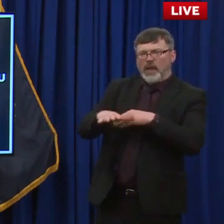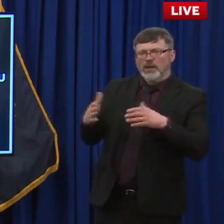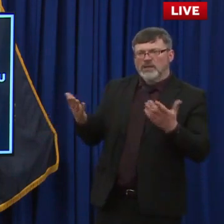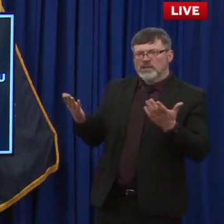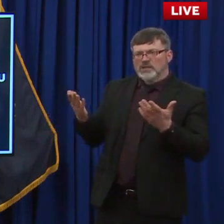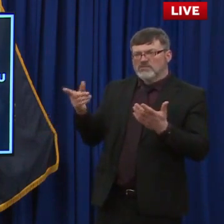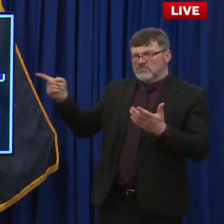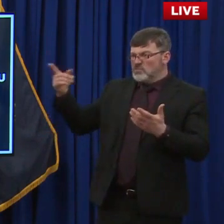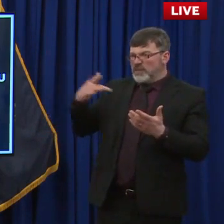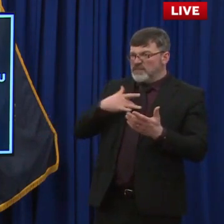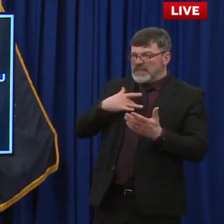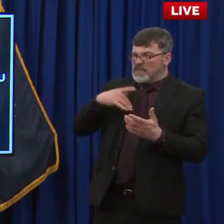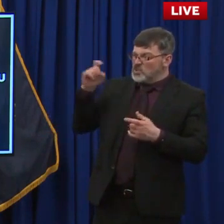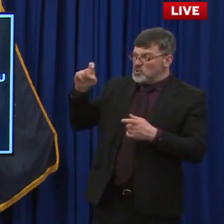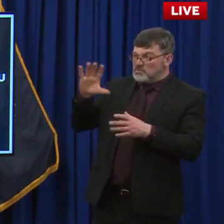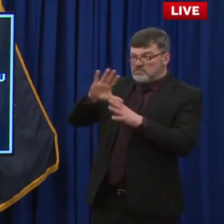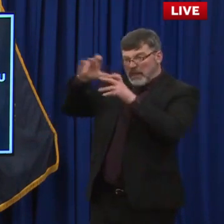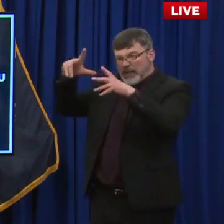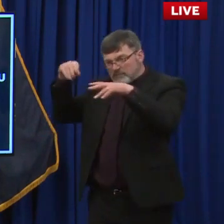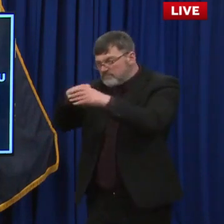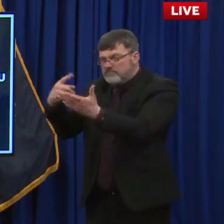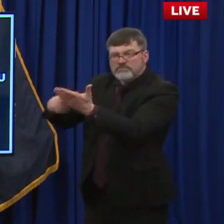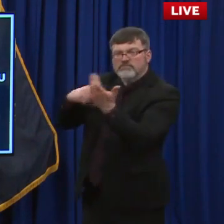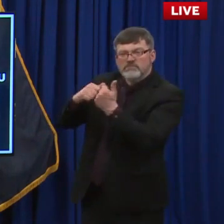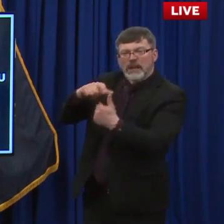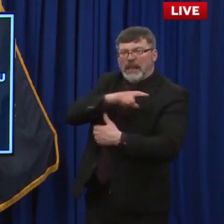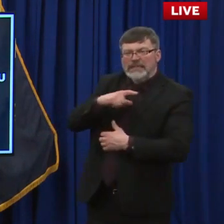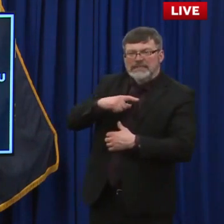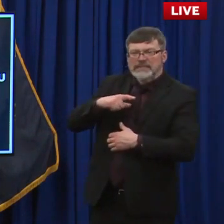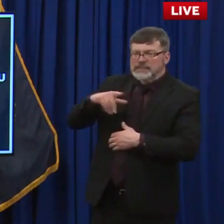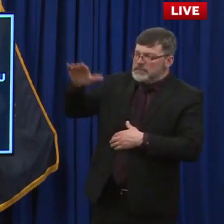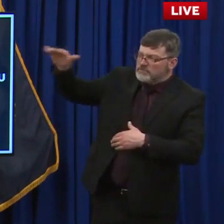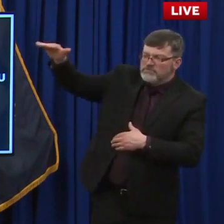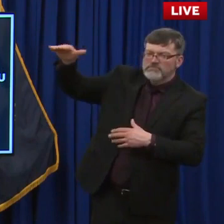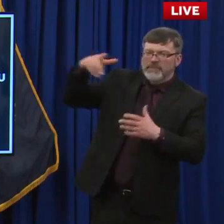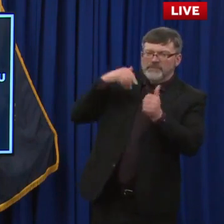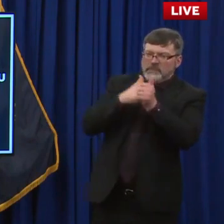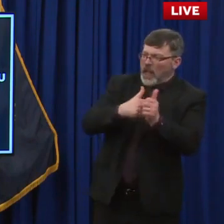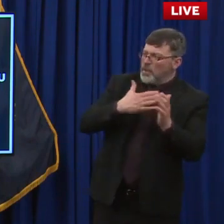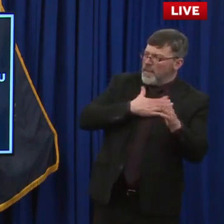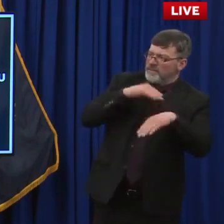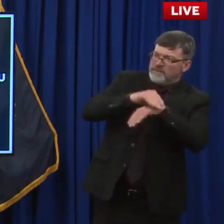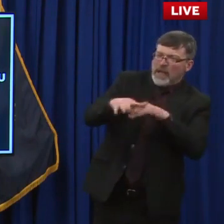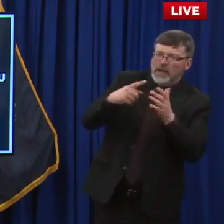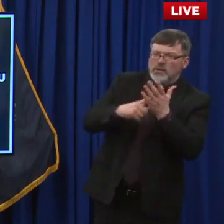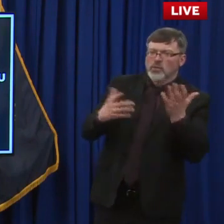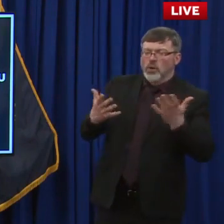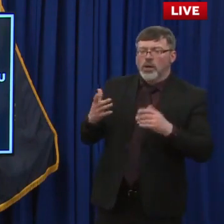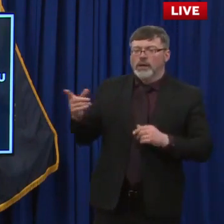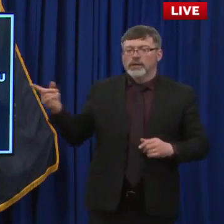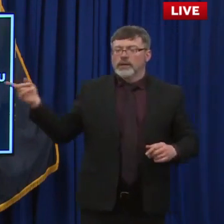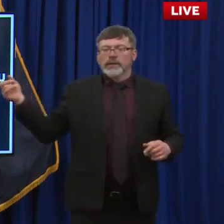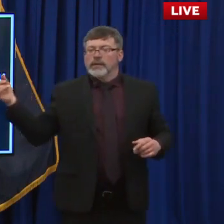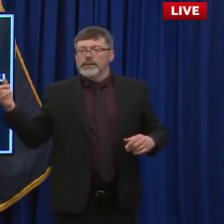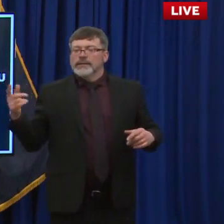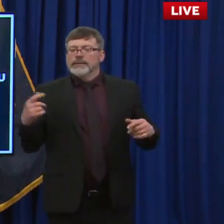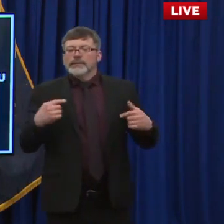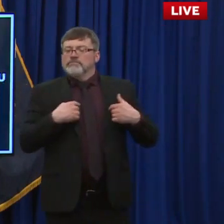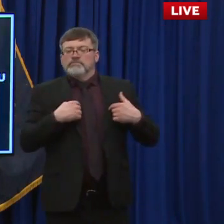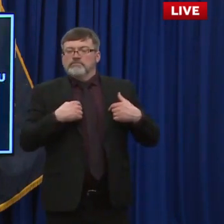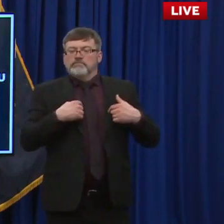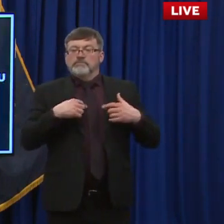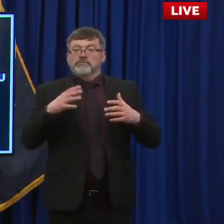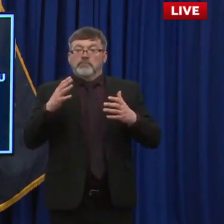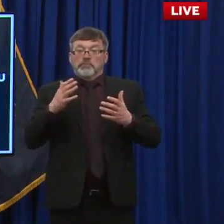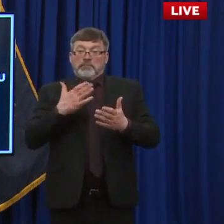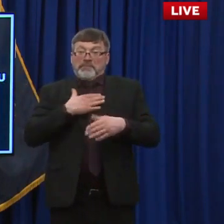Well, there were dozens and dozens of recommendations that we endorsed, uh, I think over 40, something like that. Um, and think the vast majority of them, if they're not already in place, um,